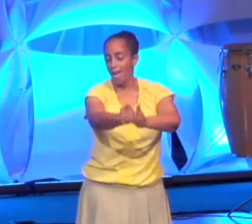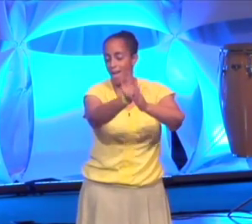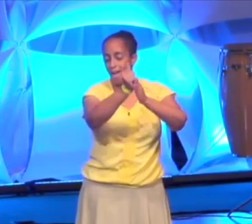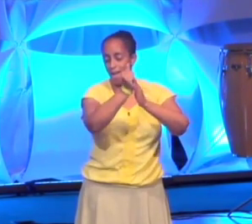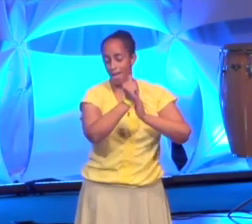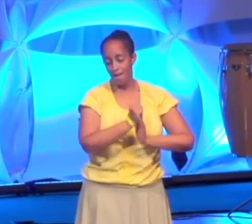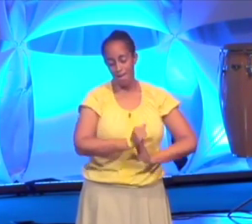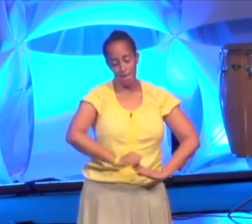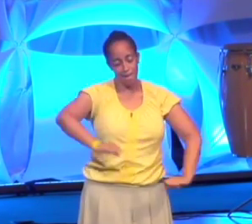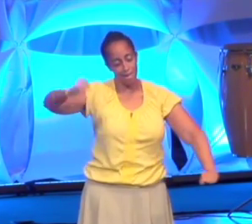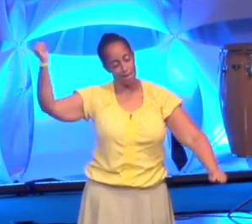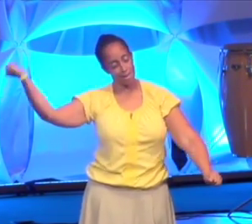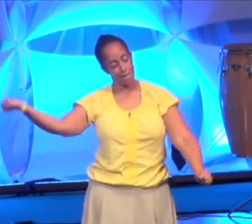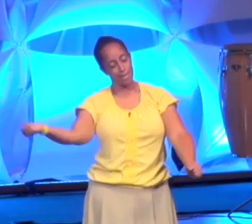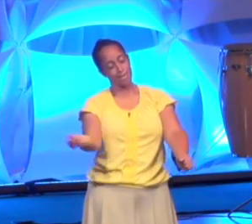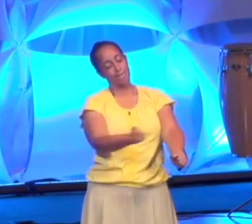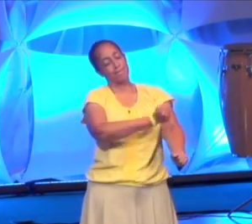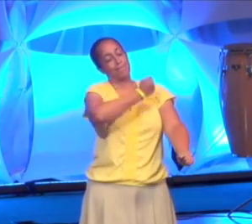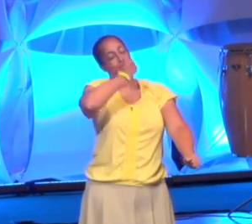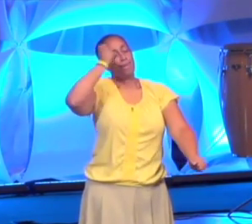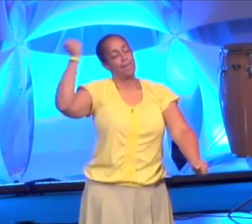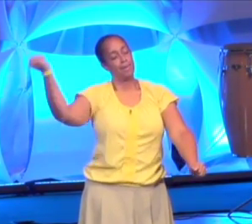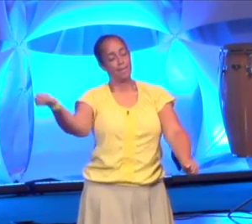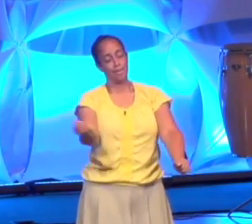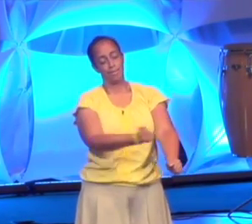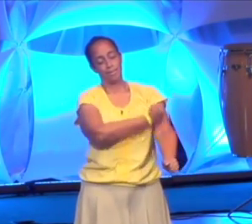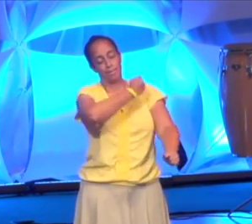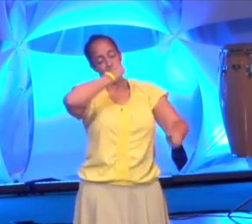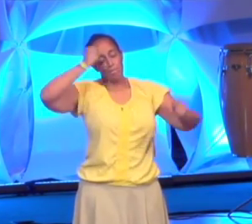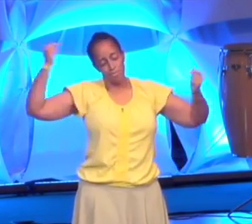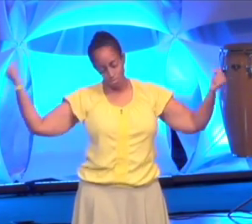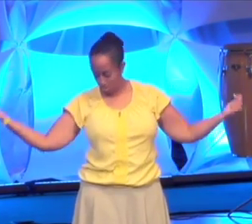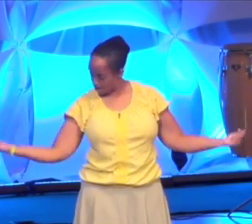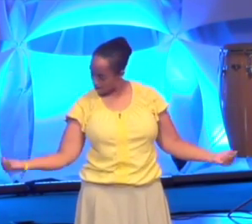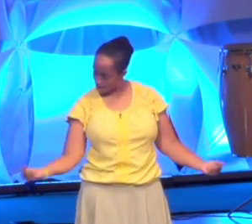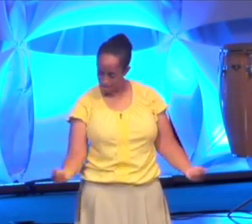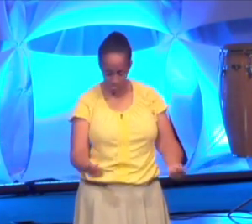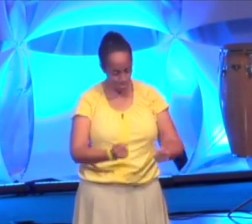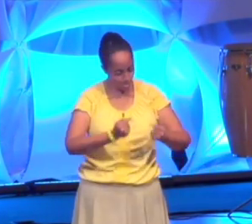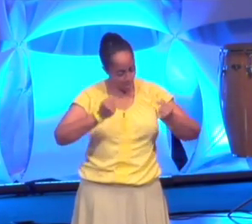in sin's dread sway.